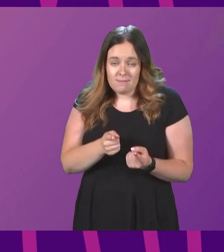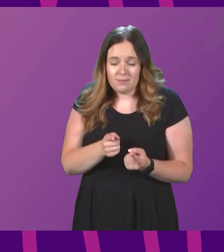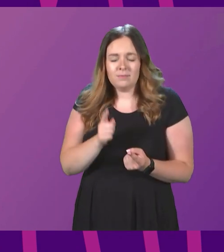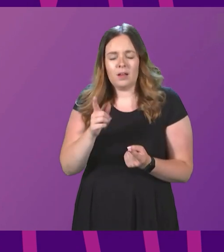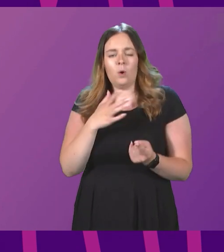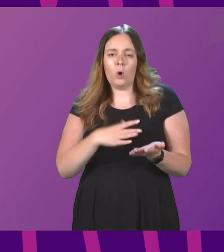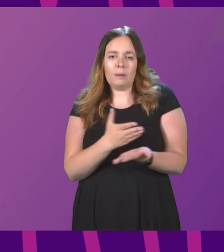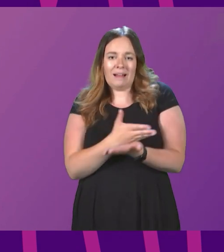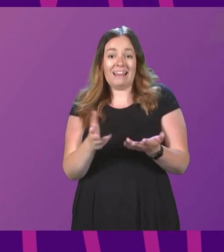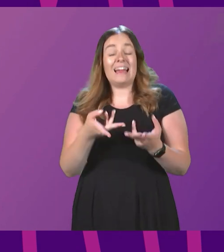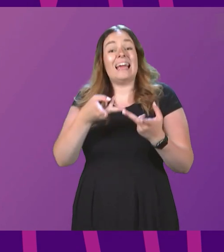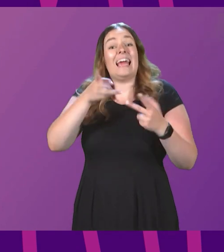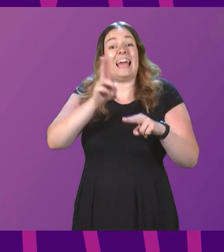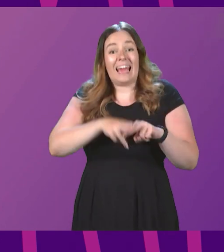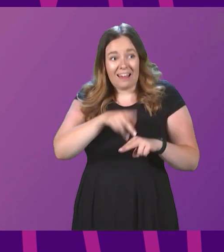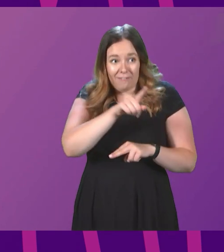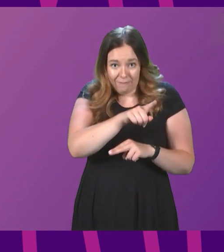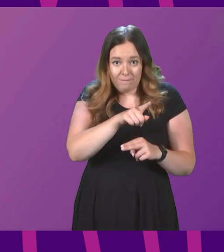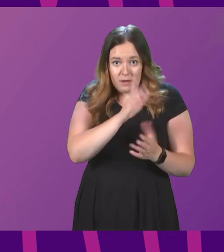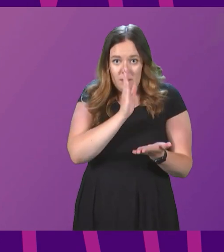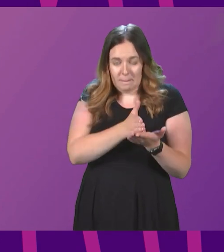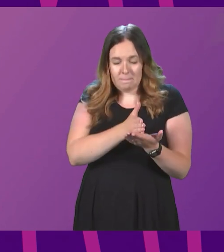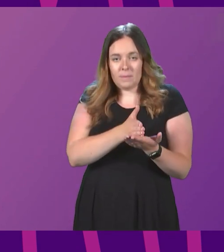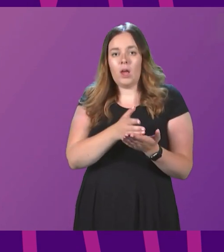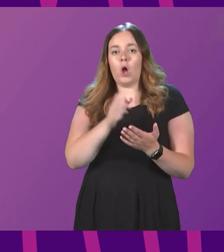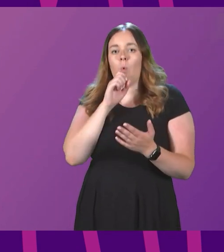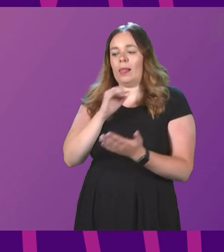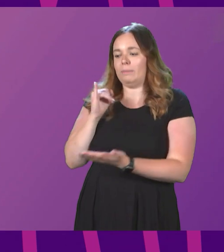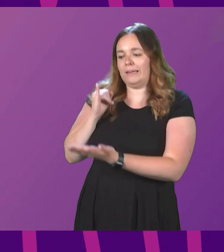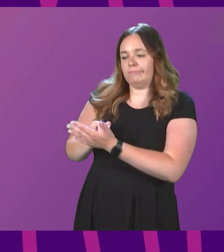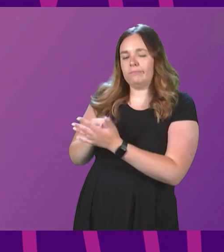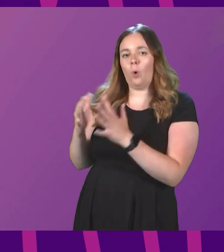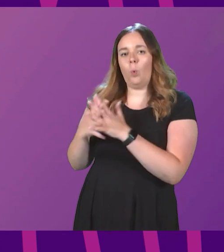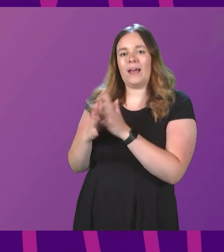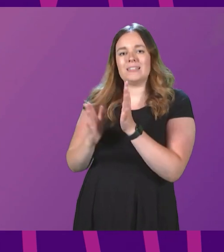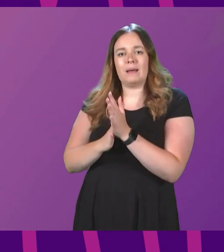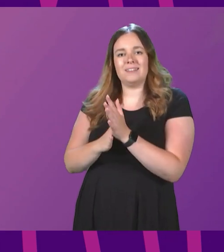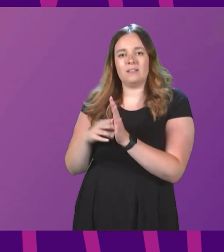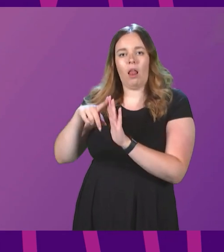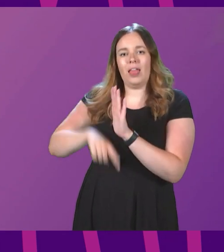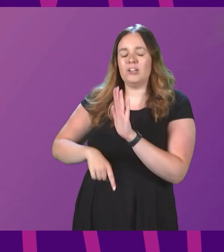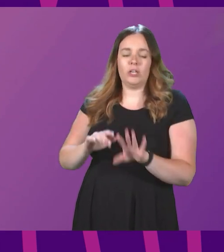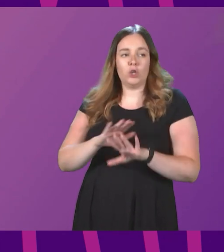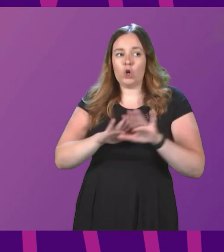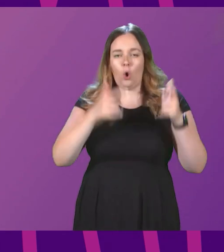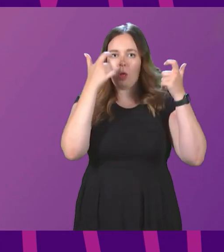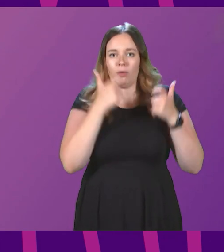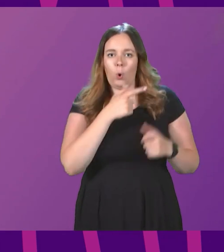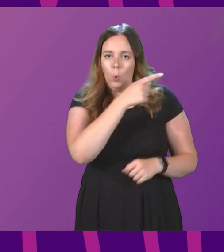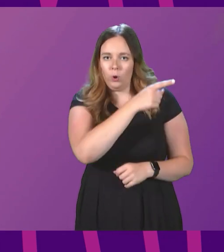be clear, if that happens, it will be the fault of Westminster legislation, not the court.